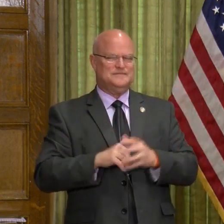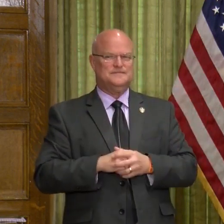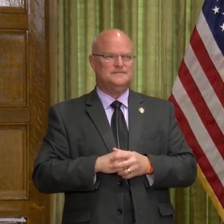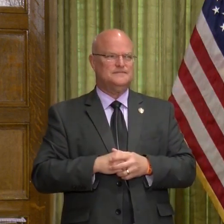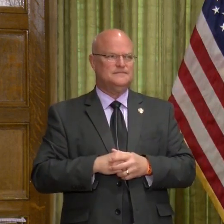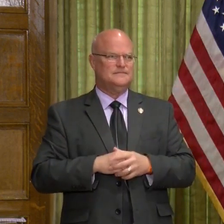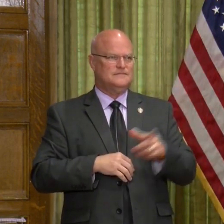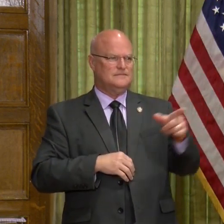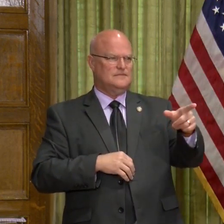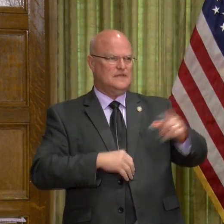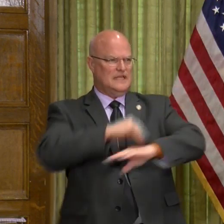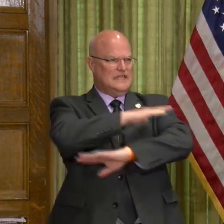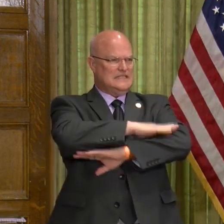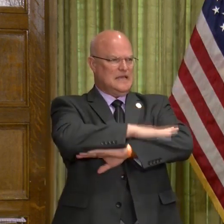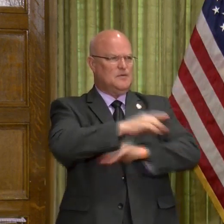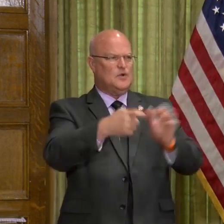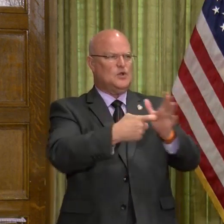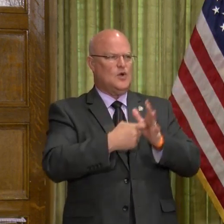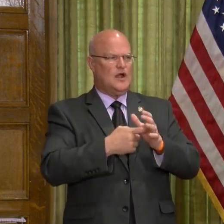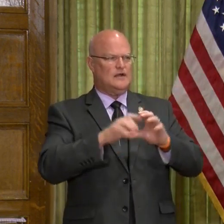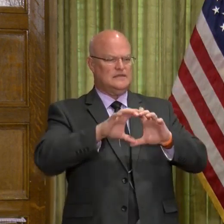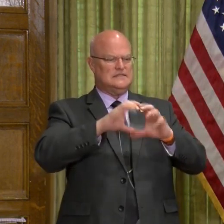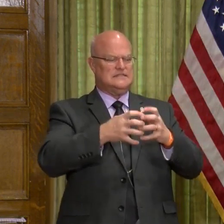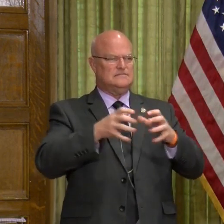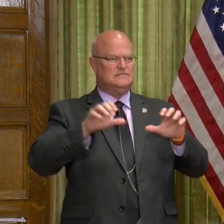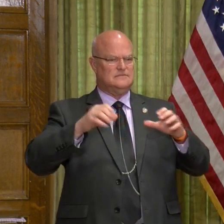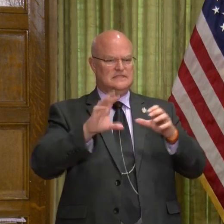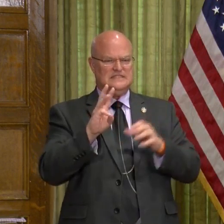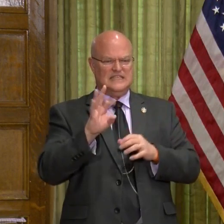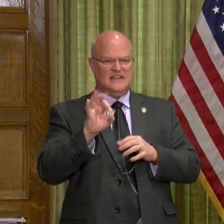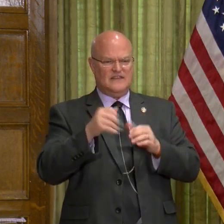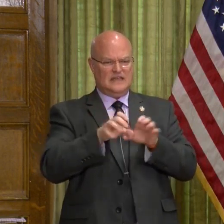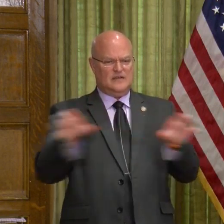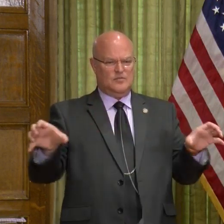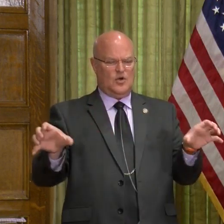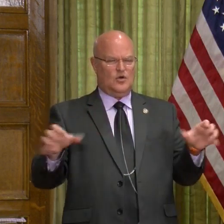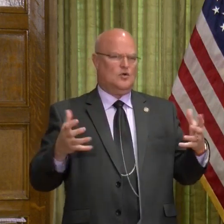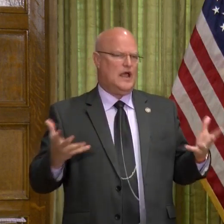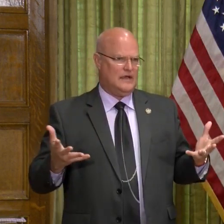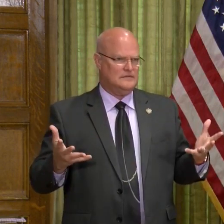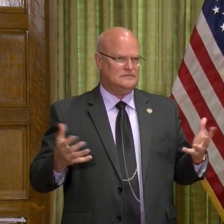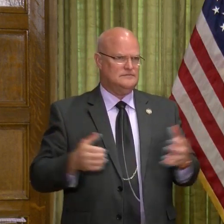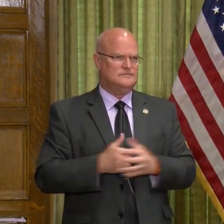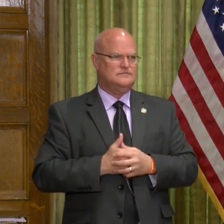So tables will be required to be situated at least six feet apart, or what?